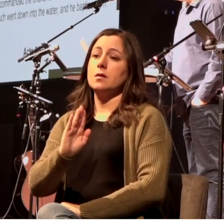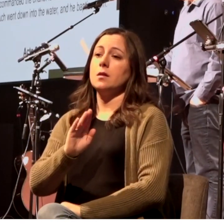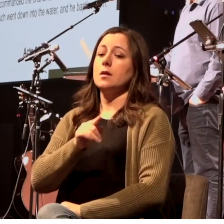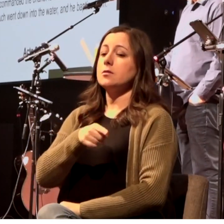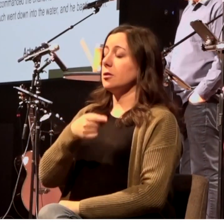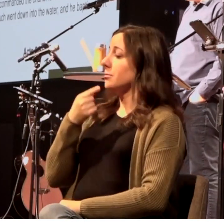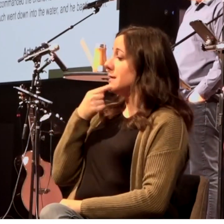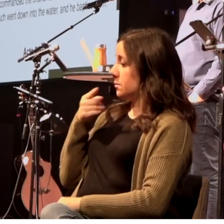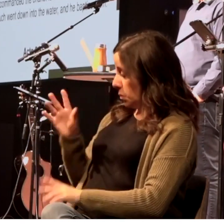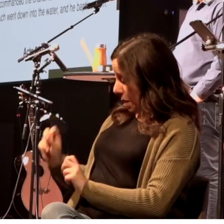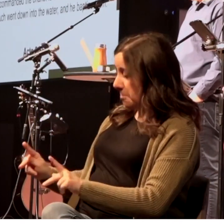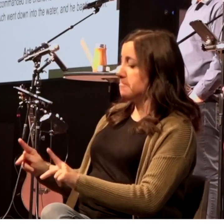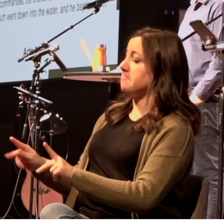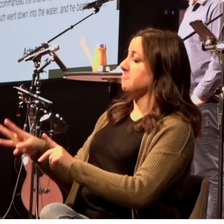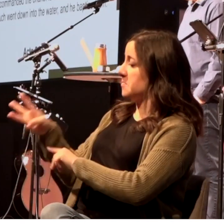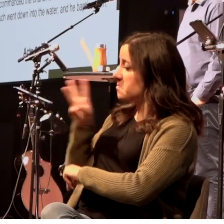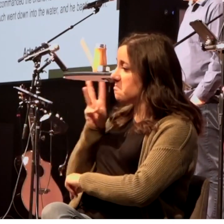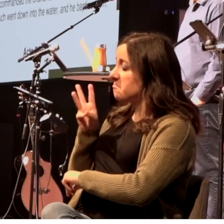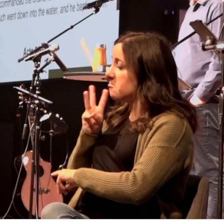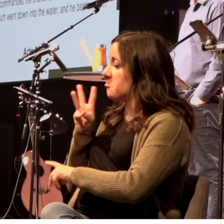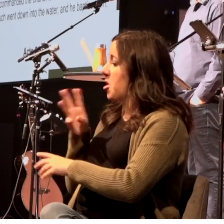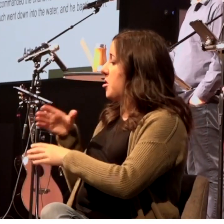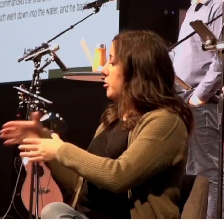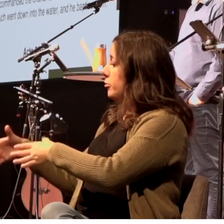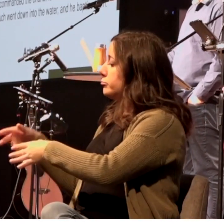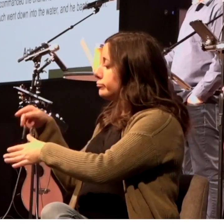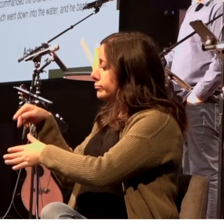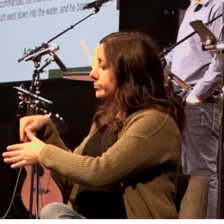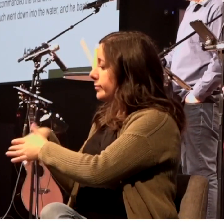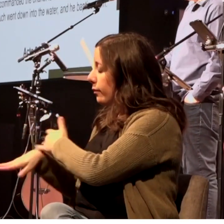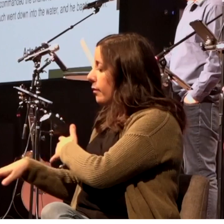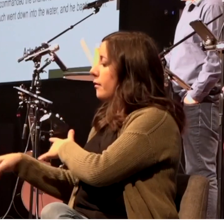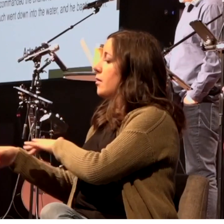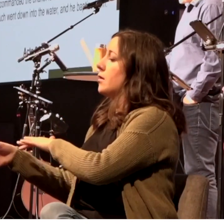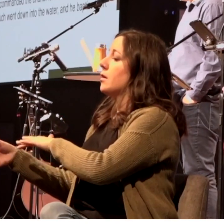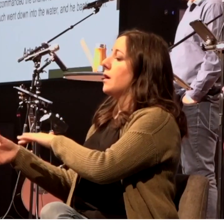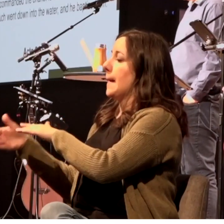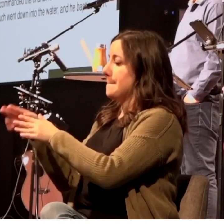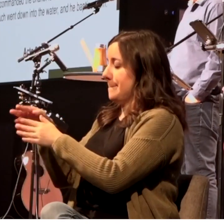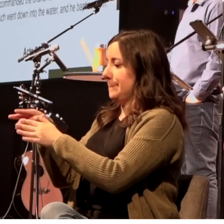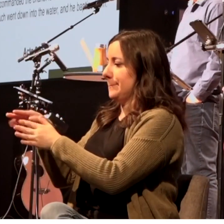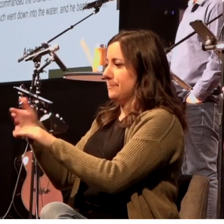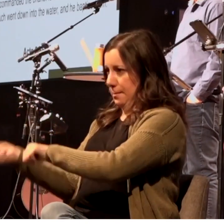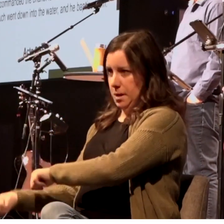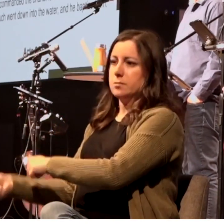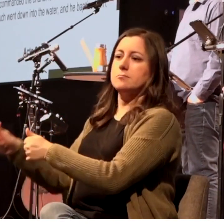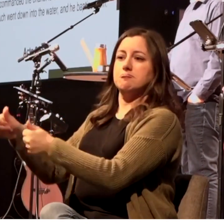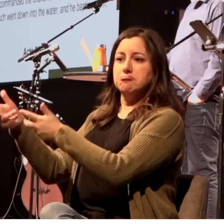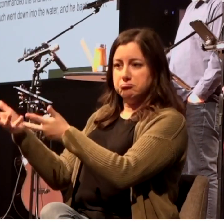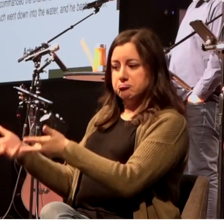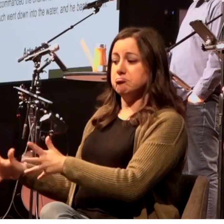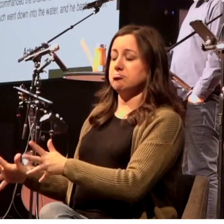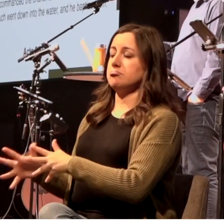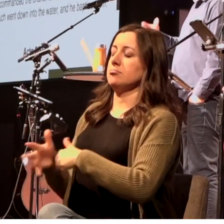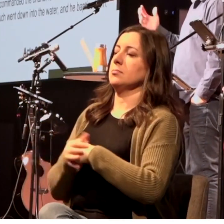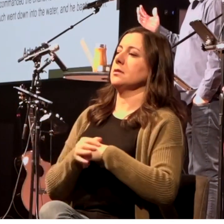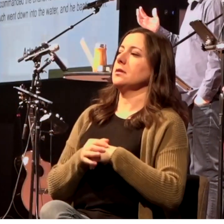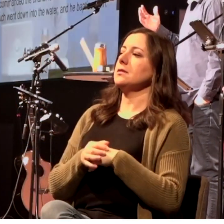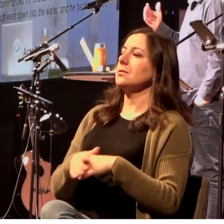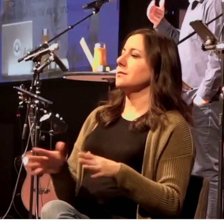and both Philip and the eunuch went down into the water and he baptized him listen this